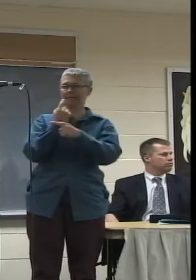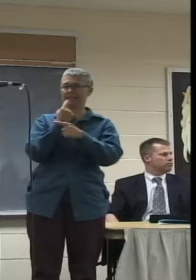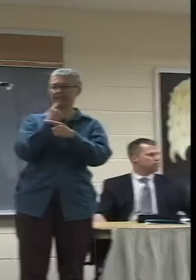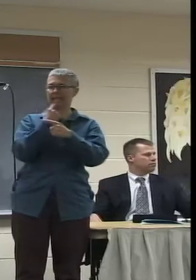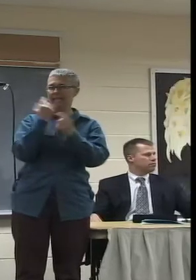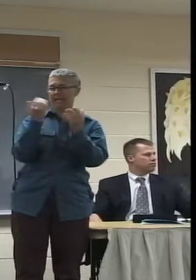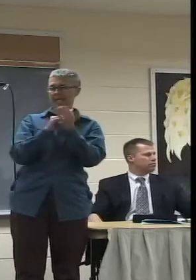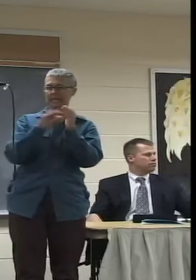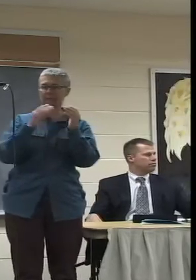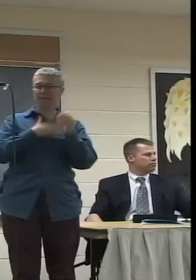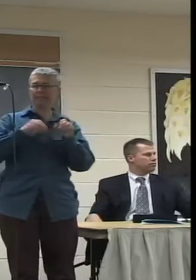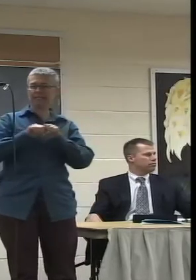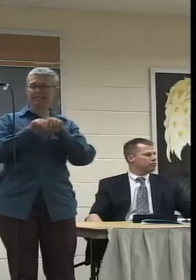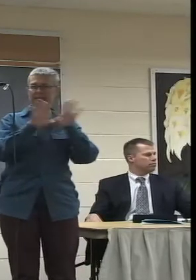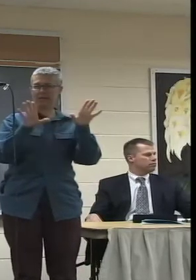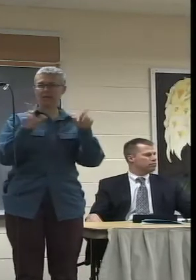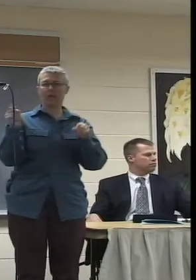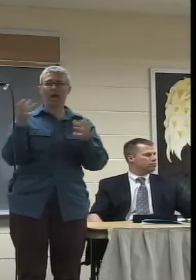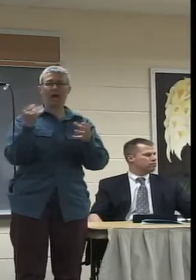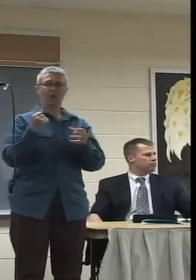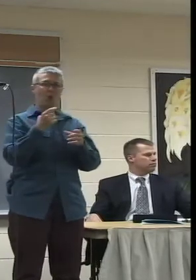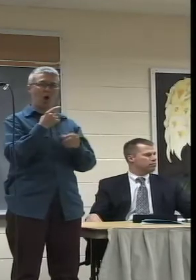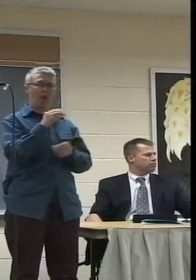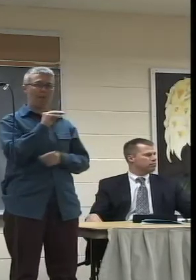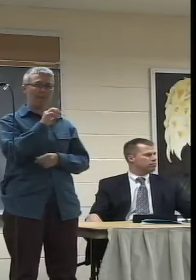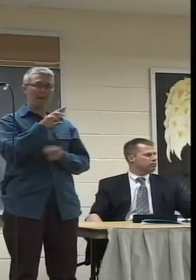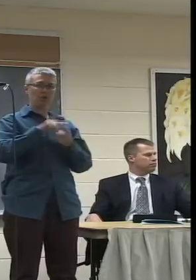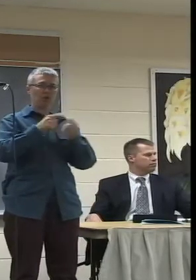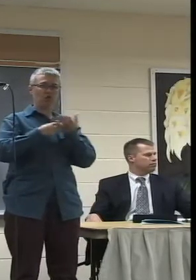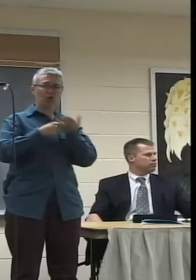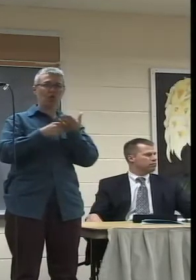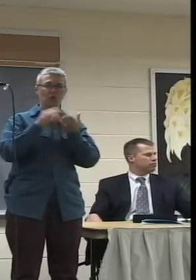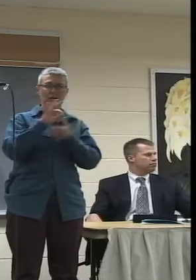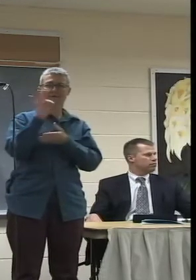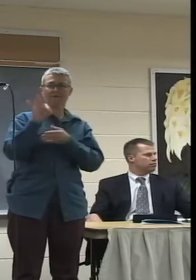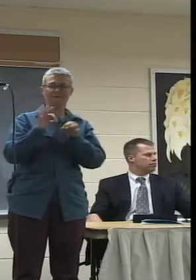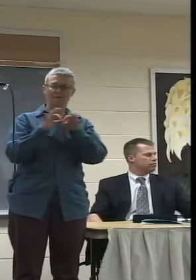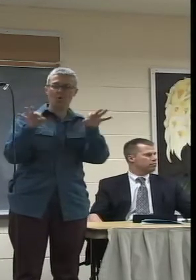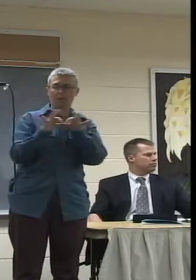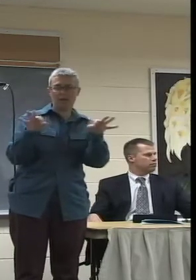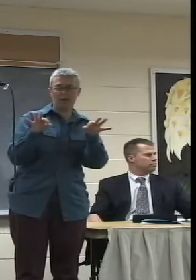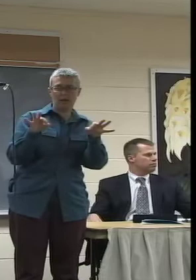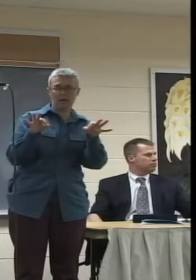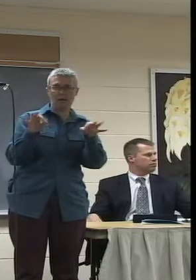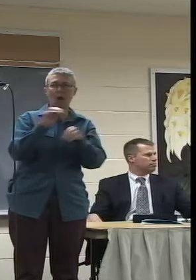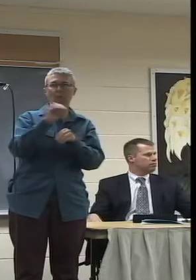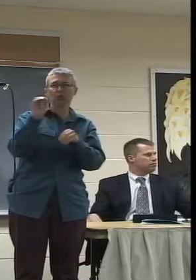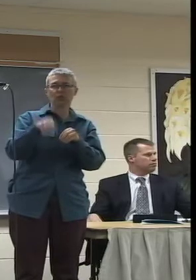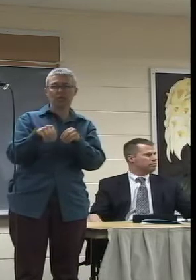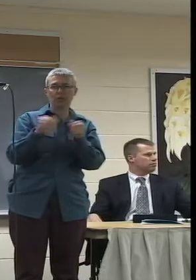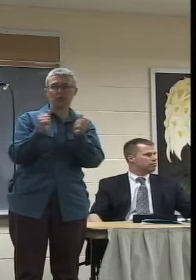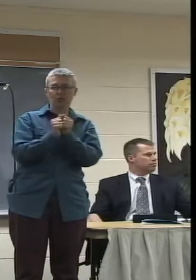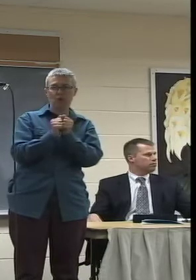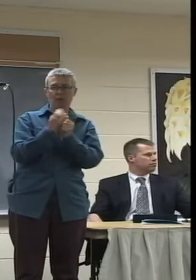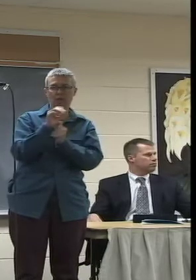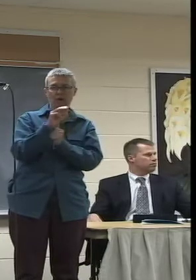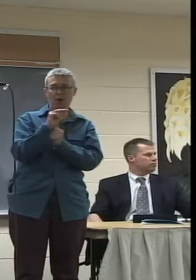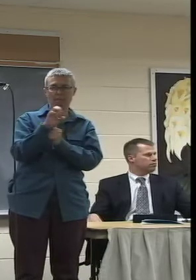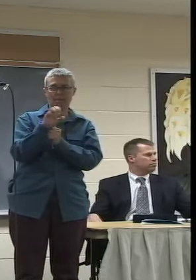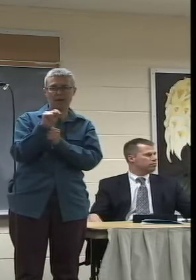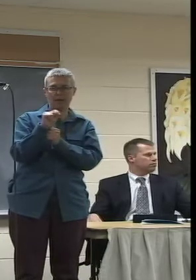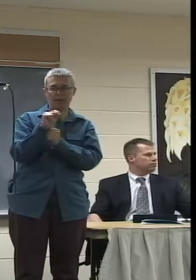requesting the mayor to negotiate a formula by which the yearly contribution